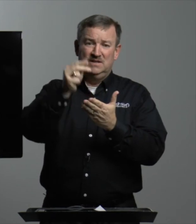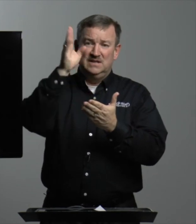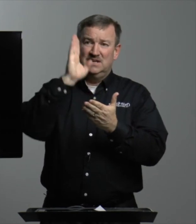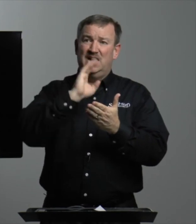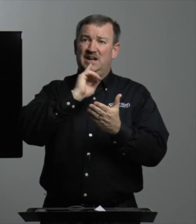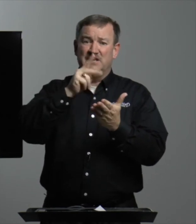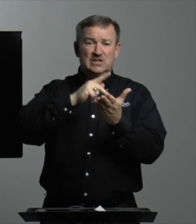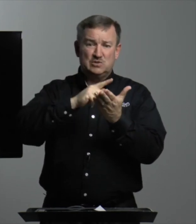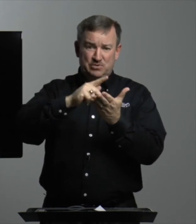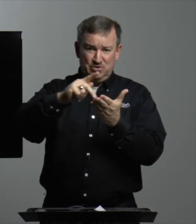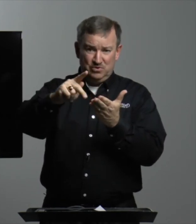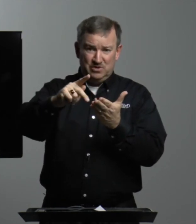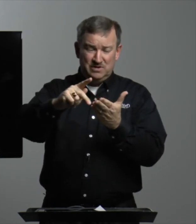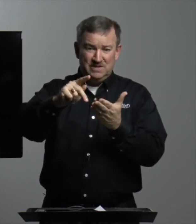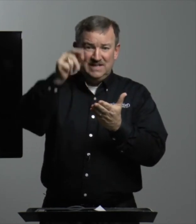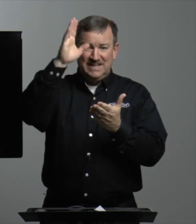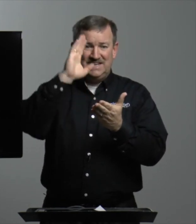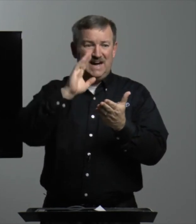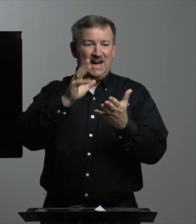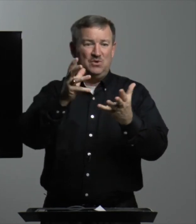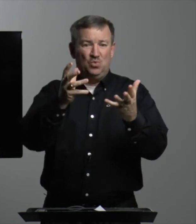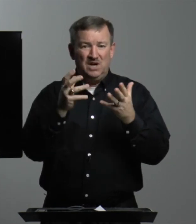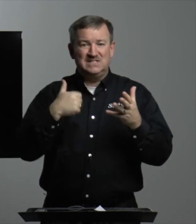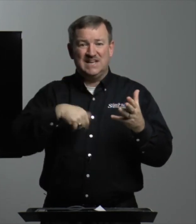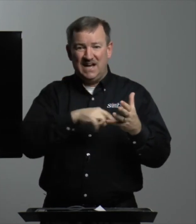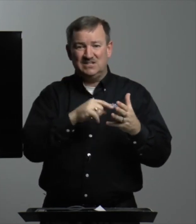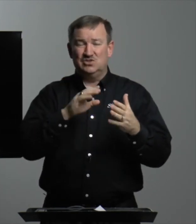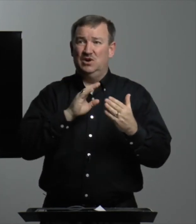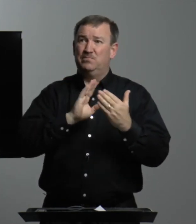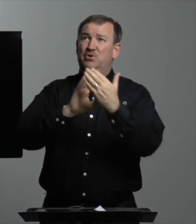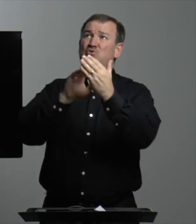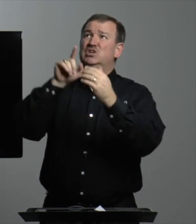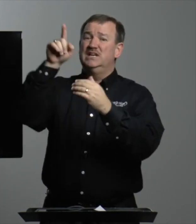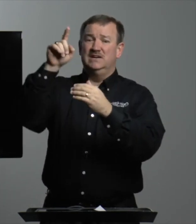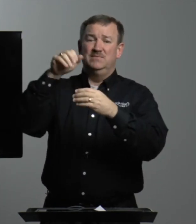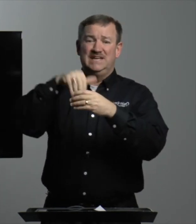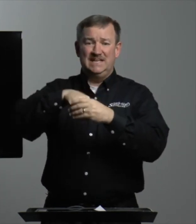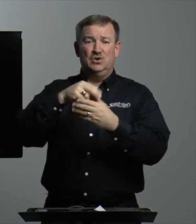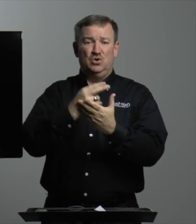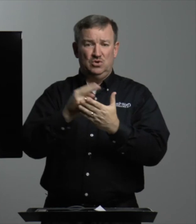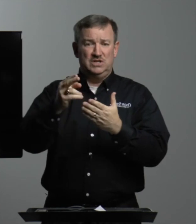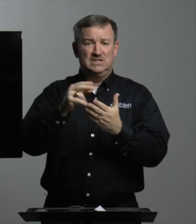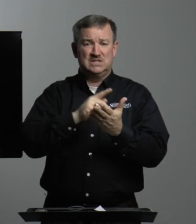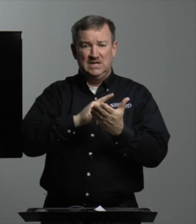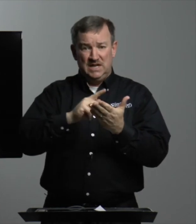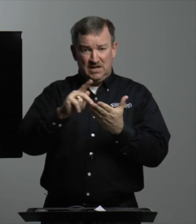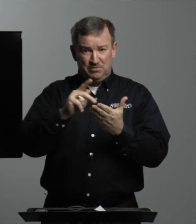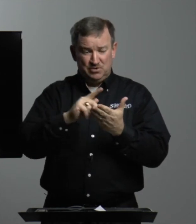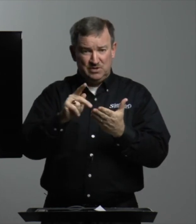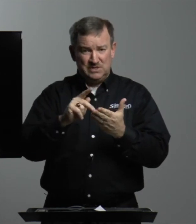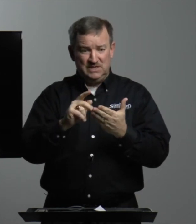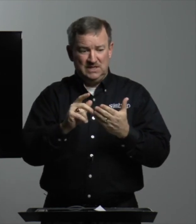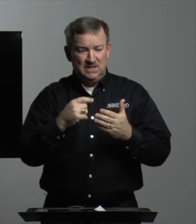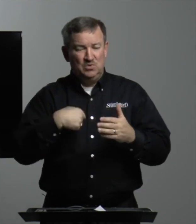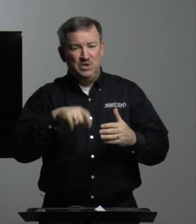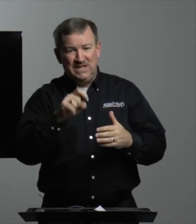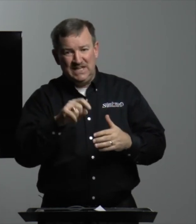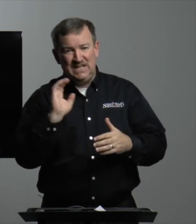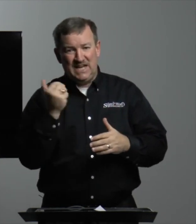God is pure. God wants us to approach Him in holiness and purity. We need